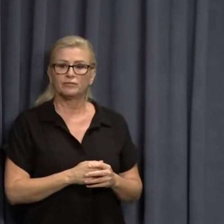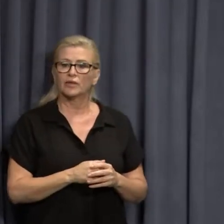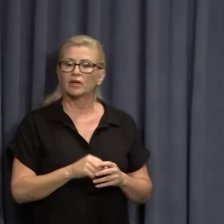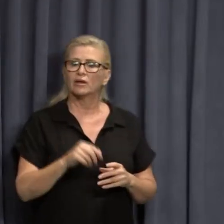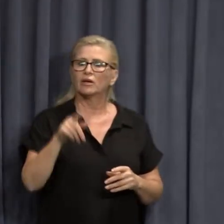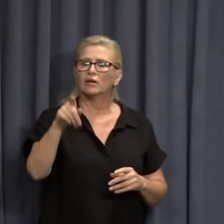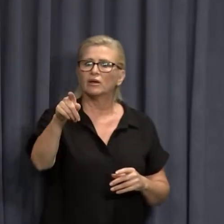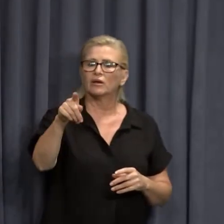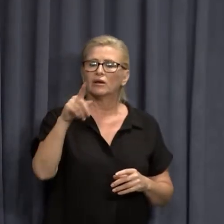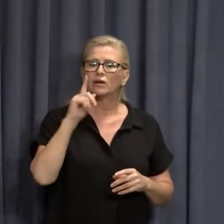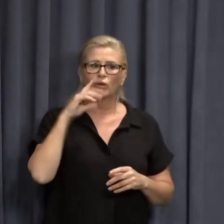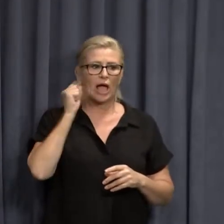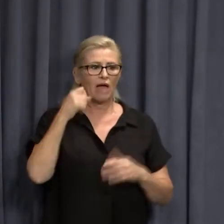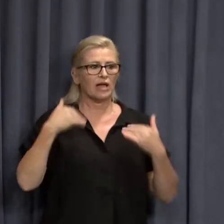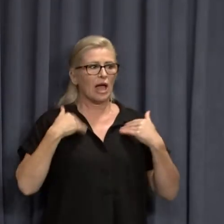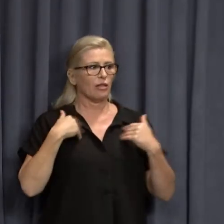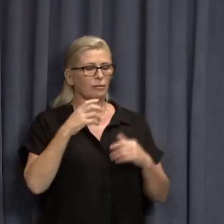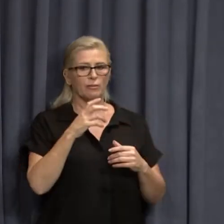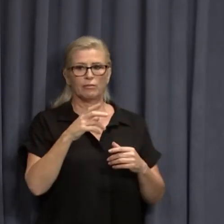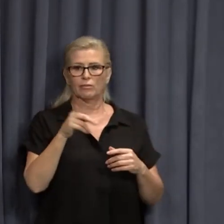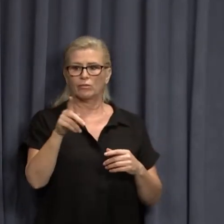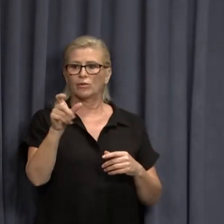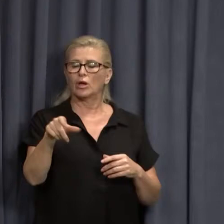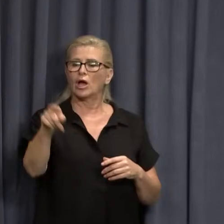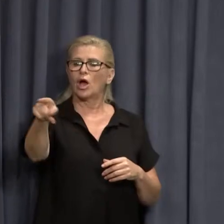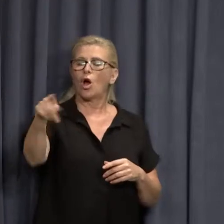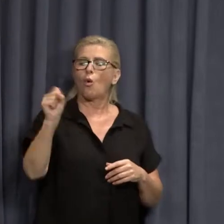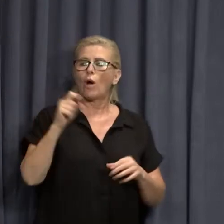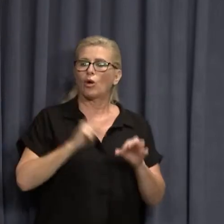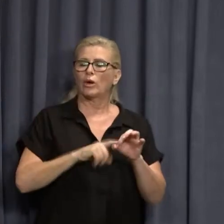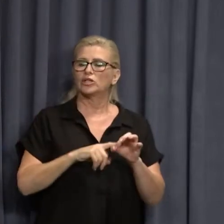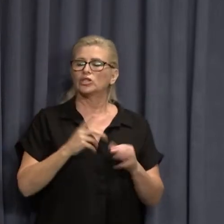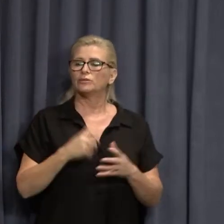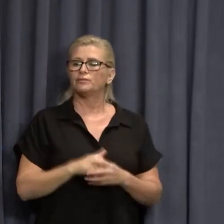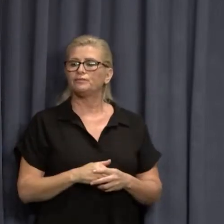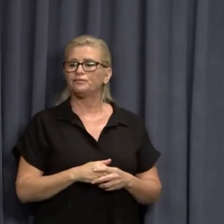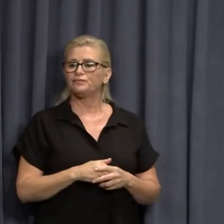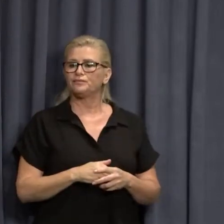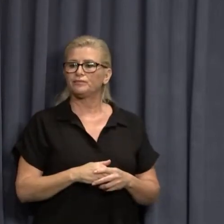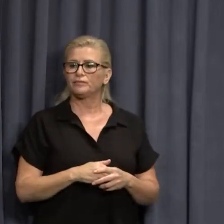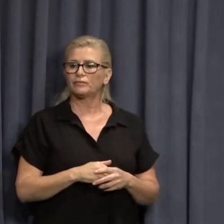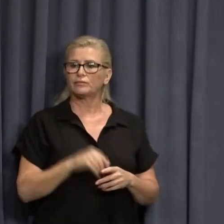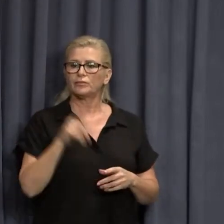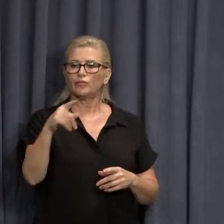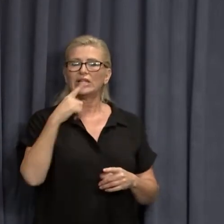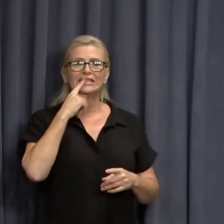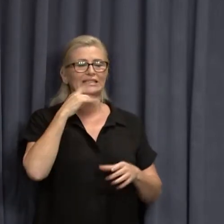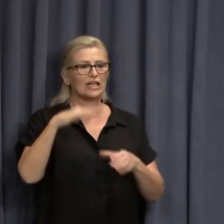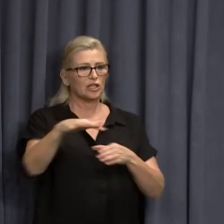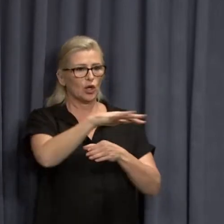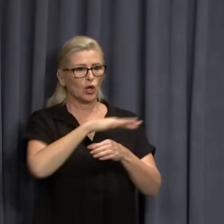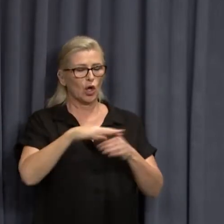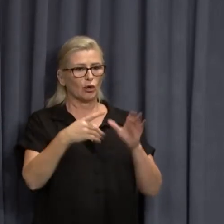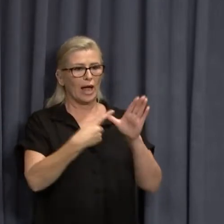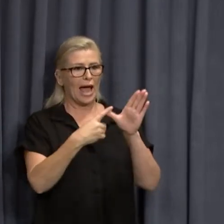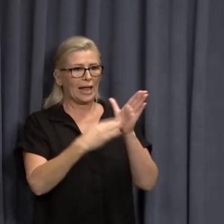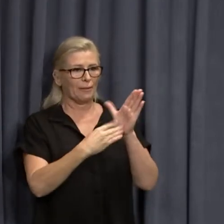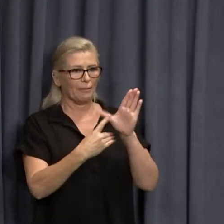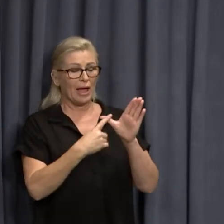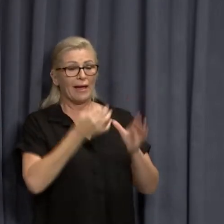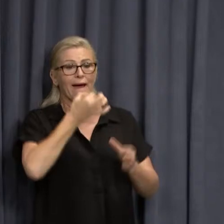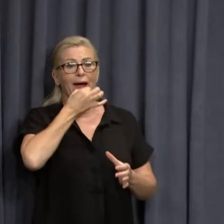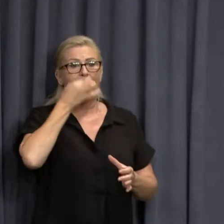ask the health ministers? I mean, just one more. You said the local AMA called for the border